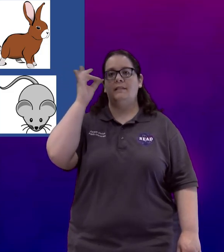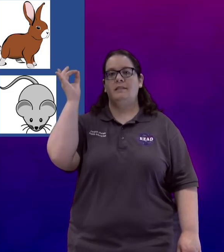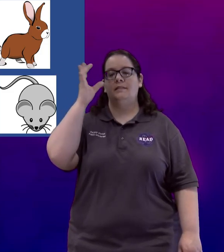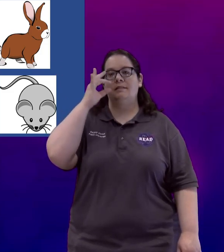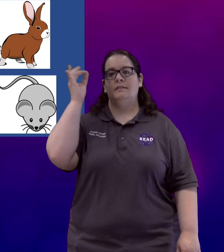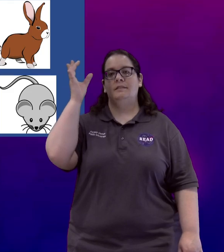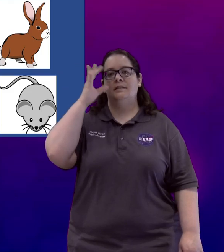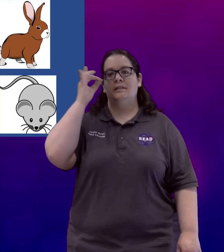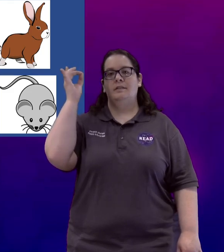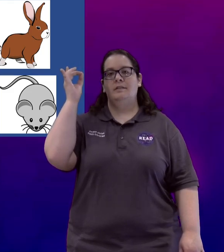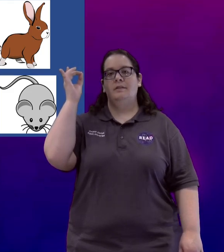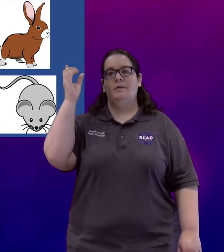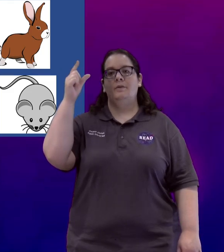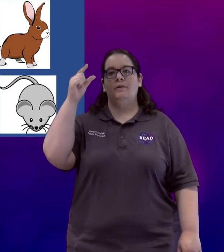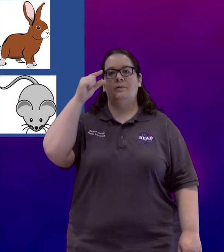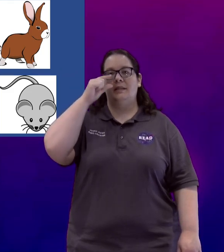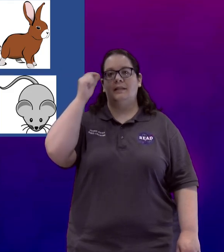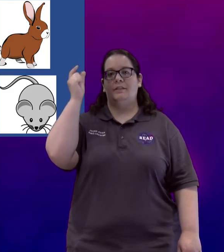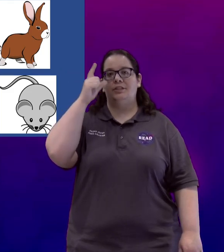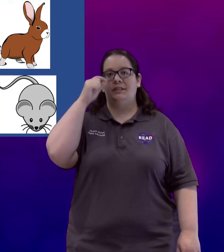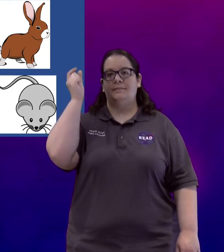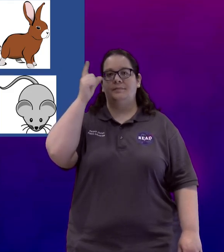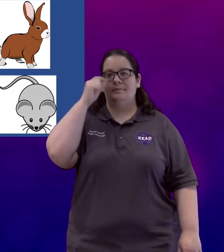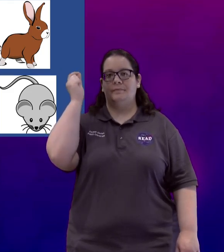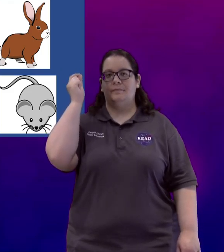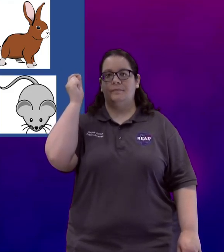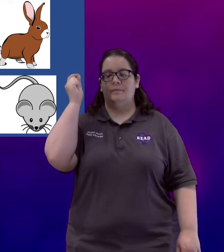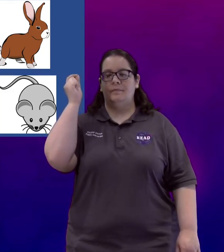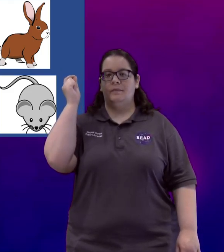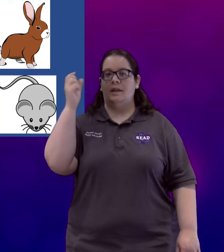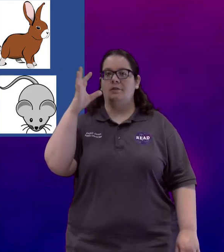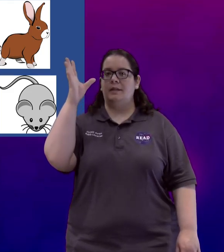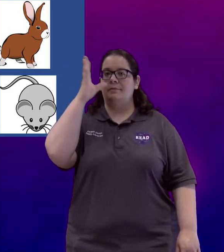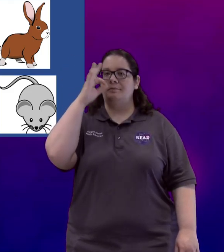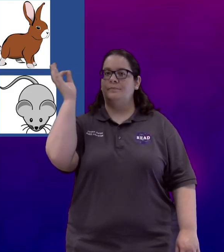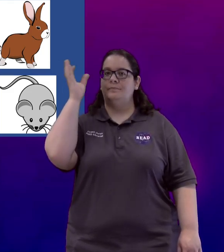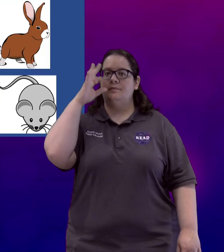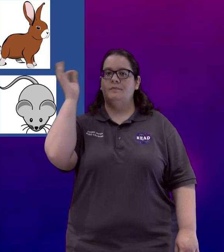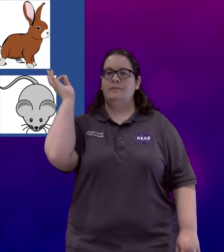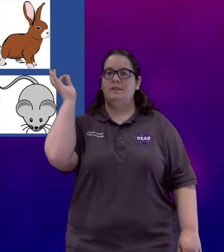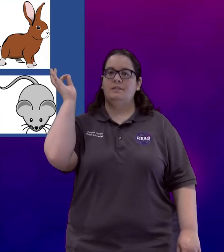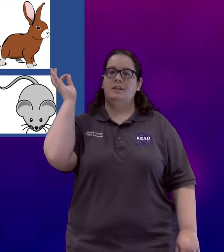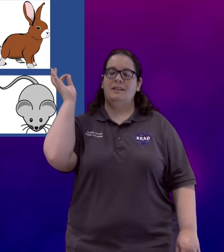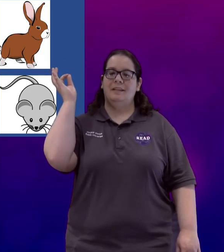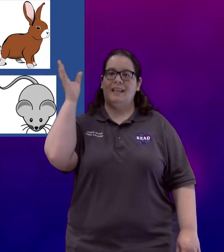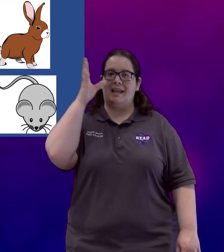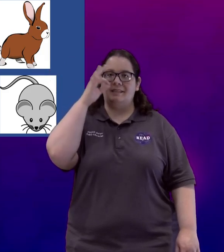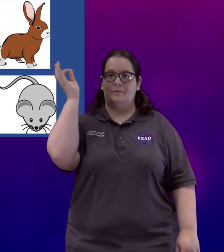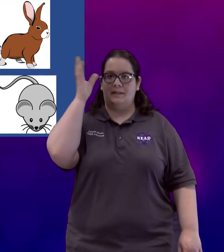or with the letter G. Either way you're talking about a cat no matter